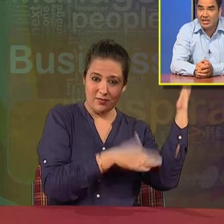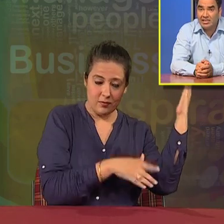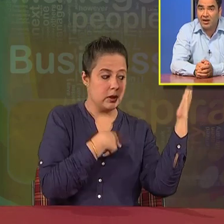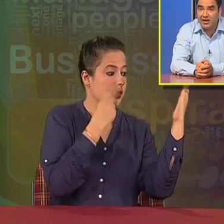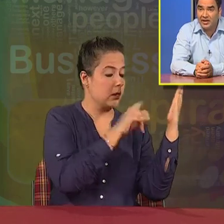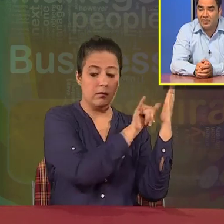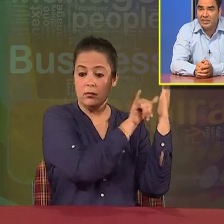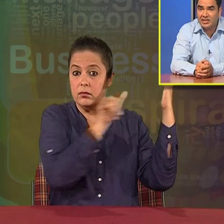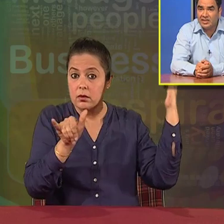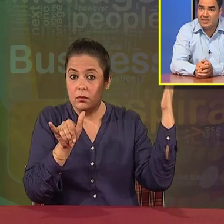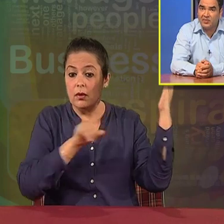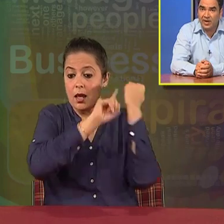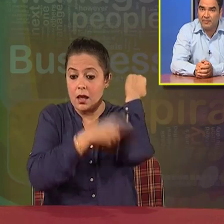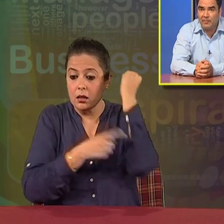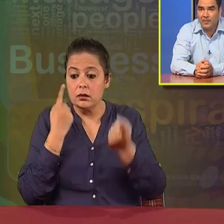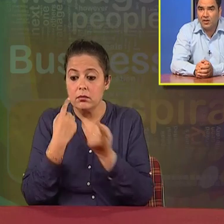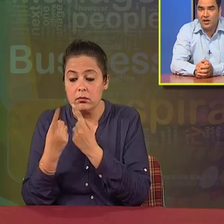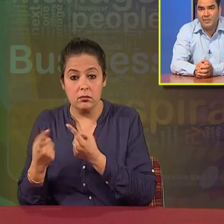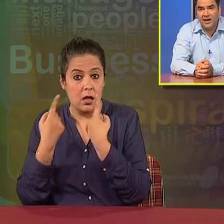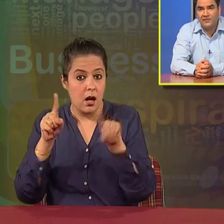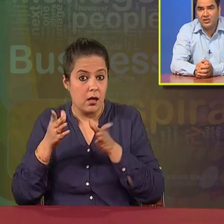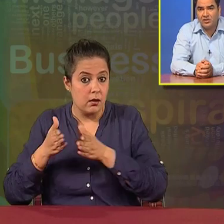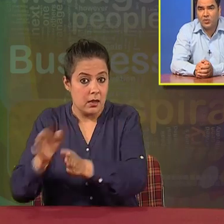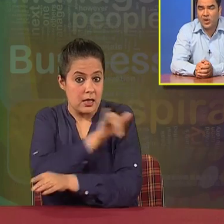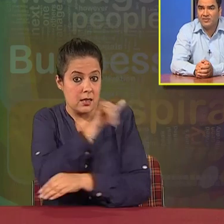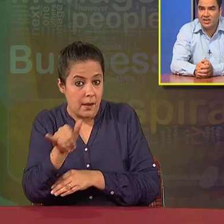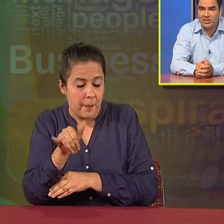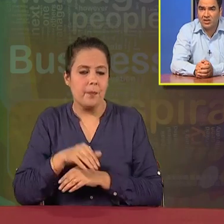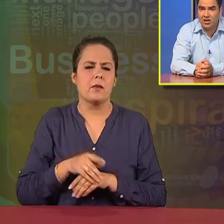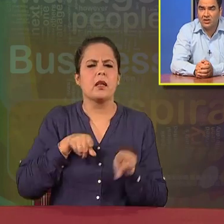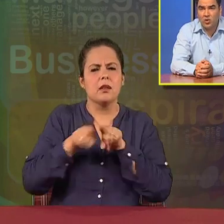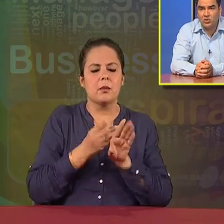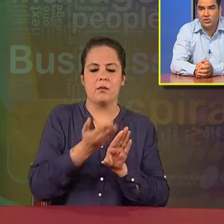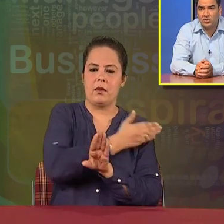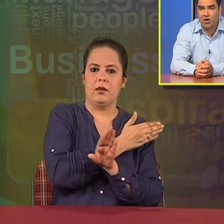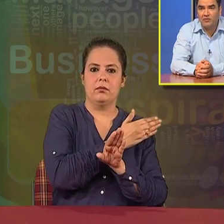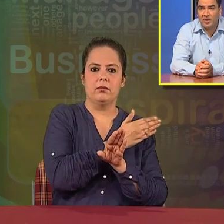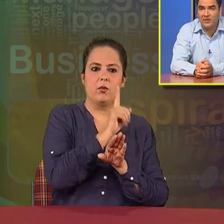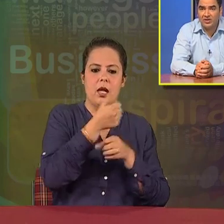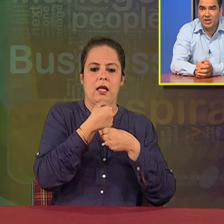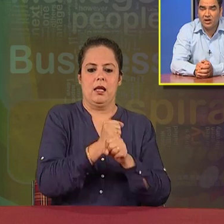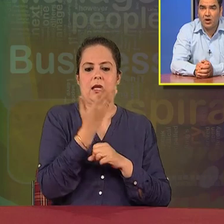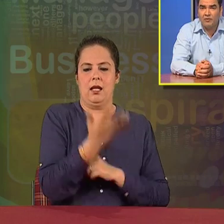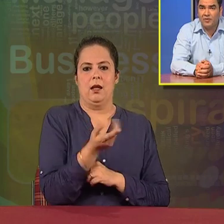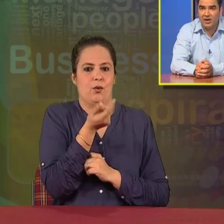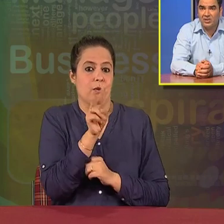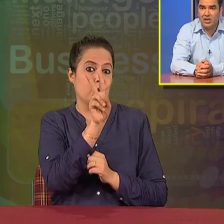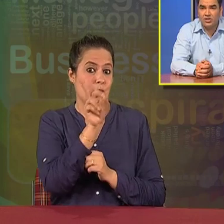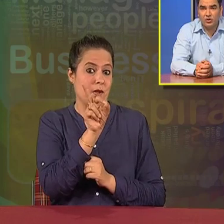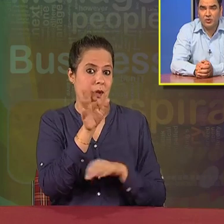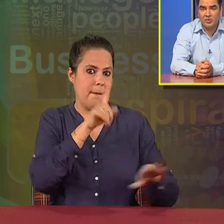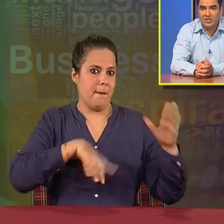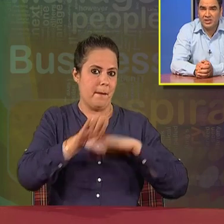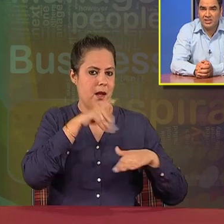the things are taking place in the same way. In planning function, we have set the cost of manufacturing of a product